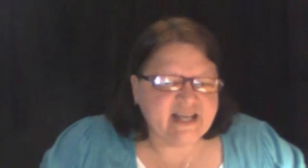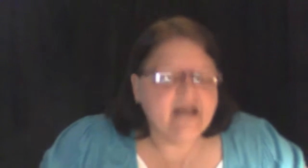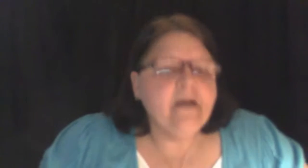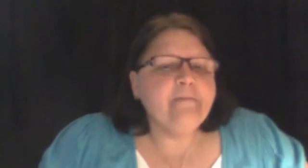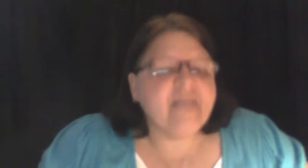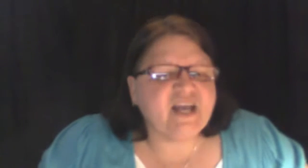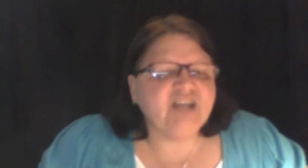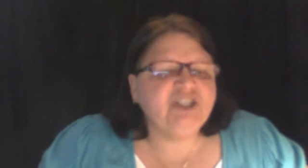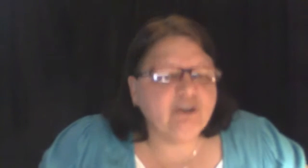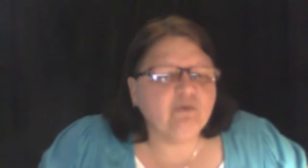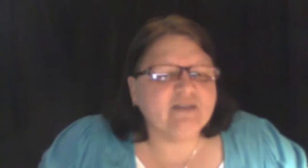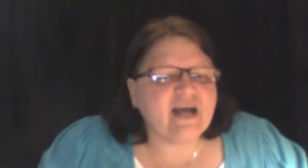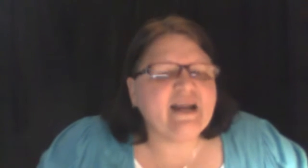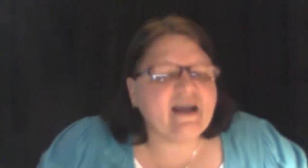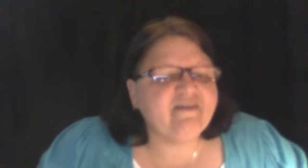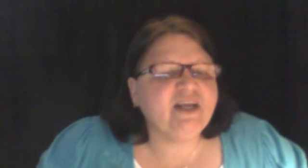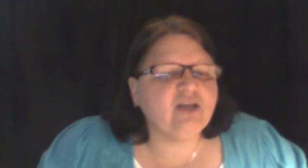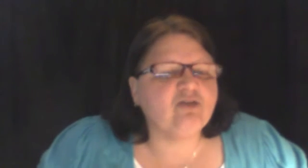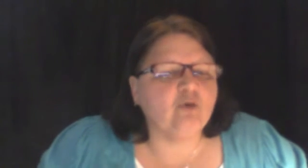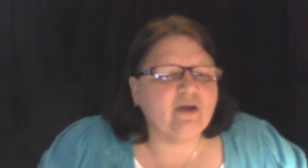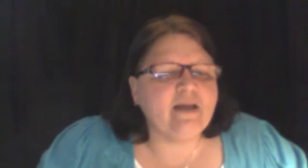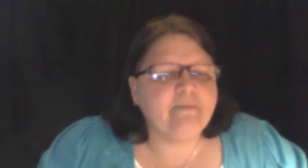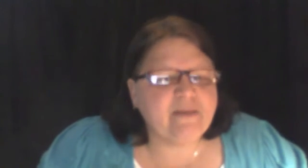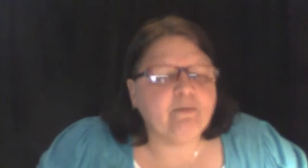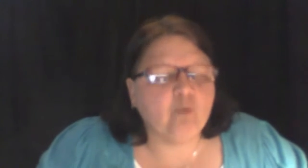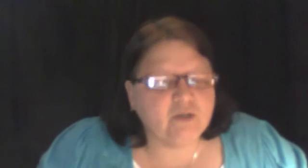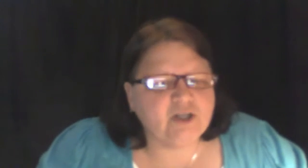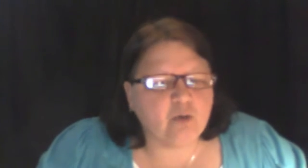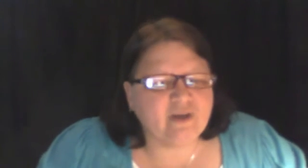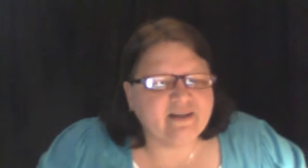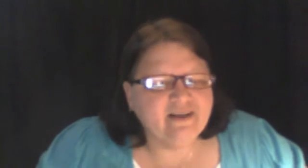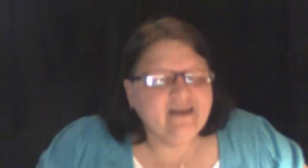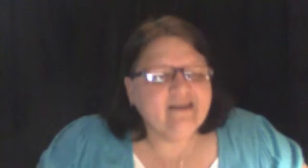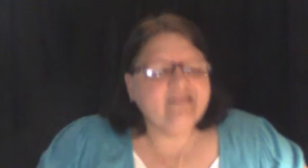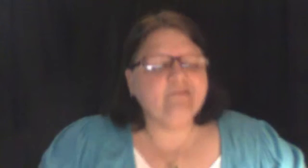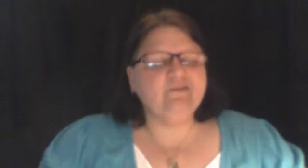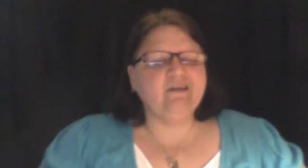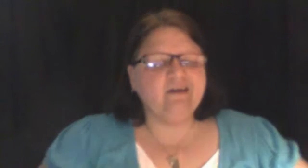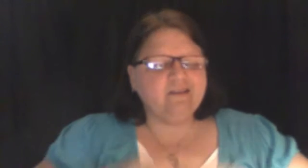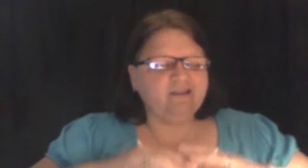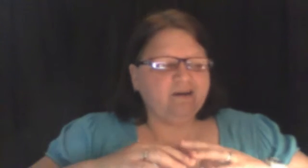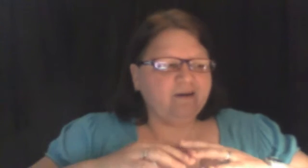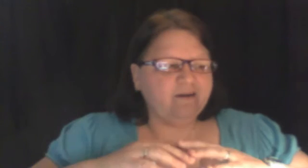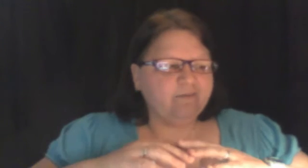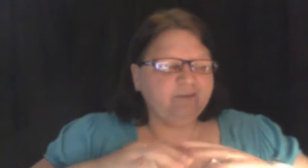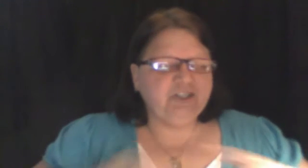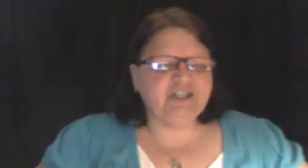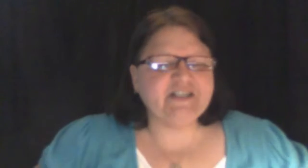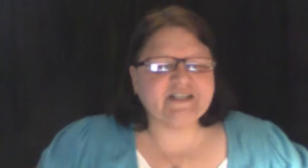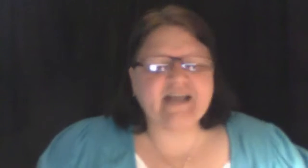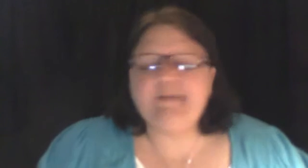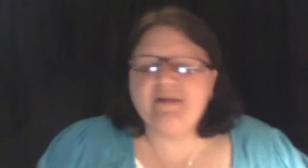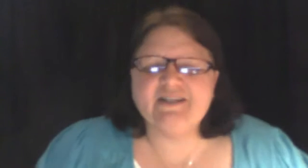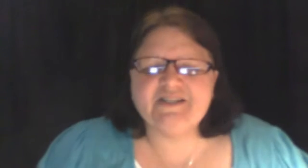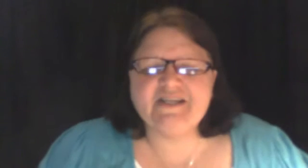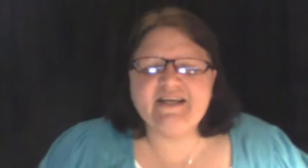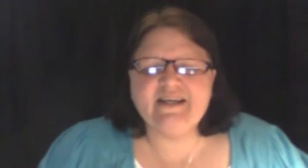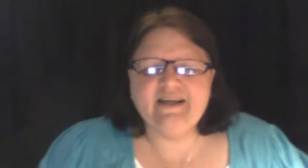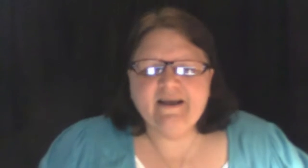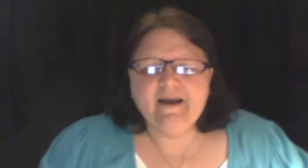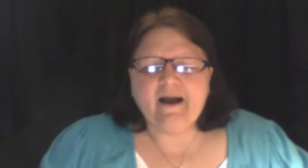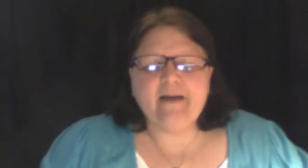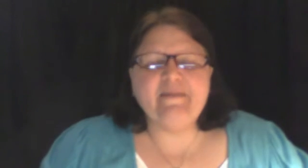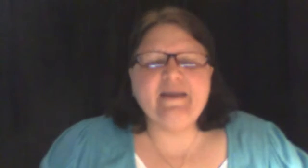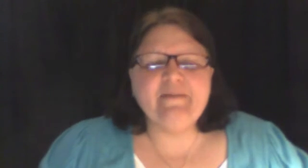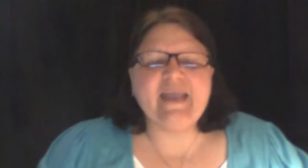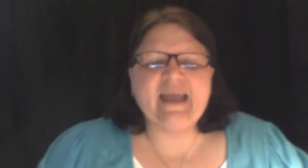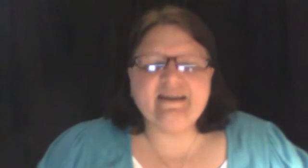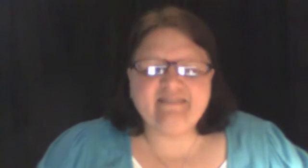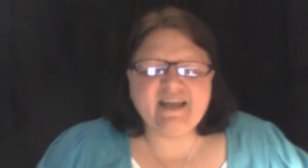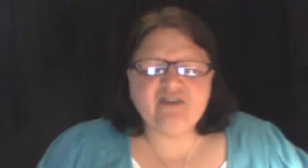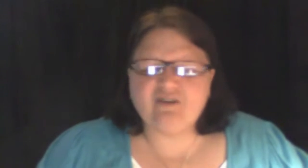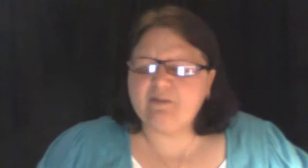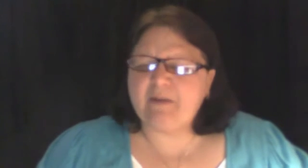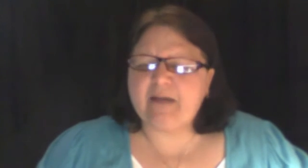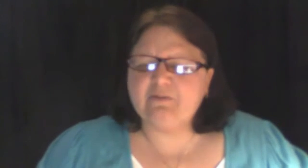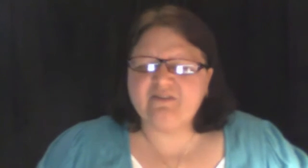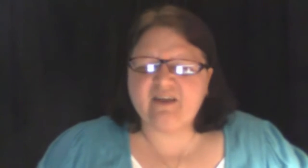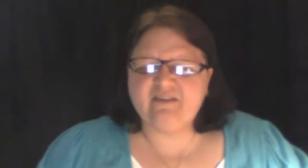because you will not have any authority and people will know it. When Jesus came on the scene, he began to teach and the Bible says